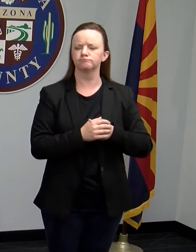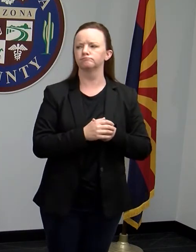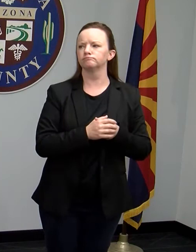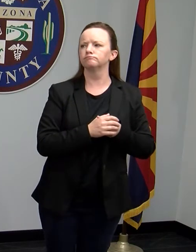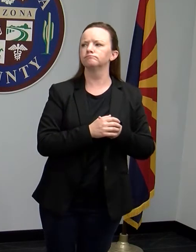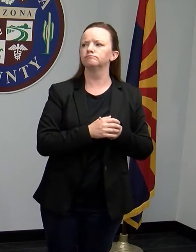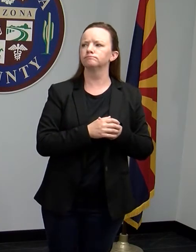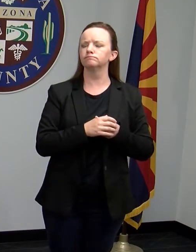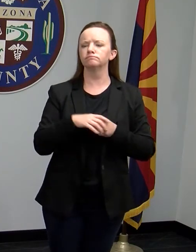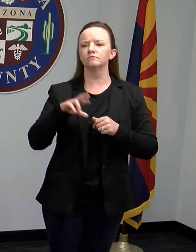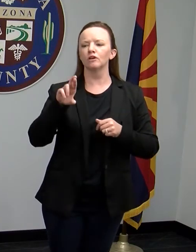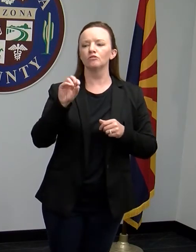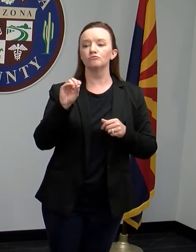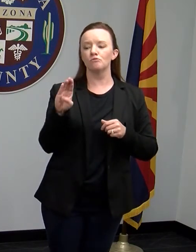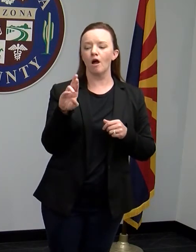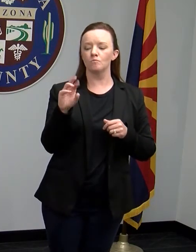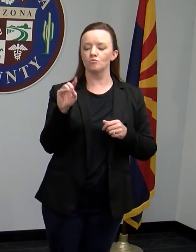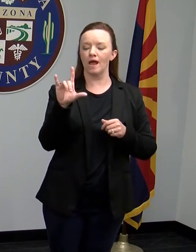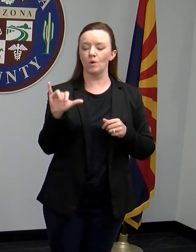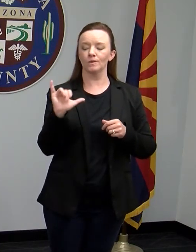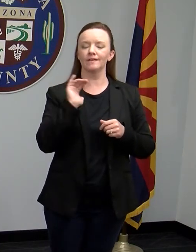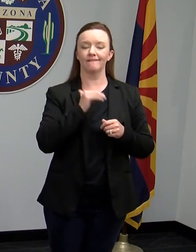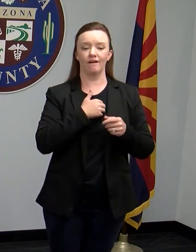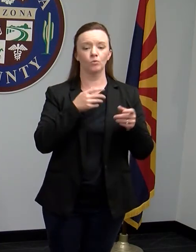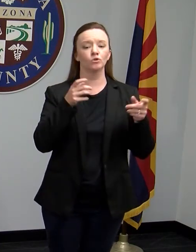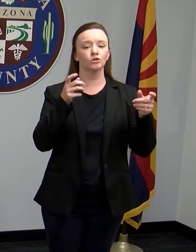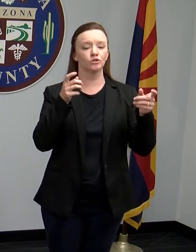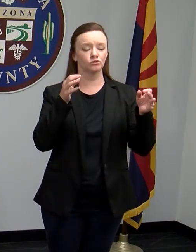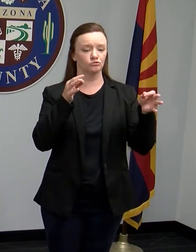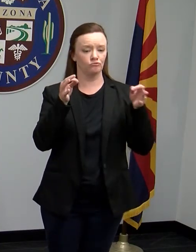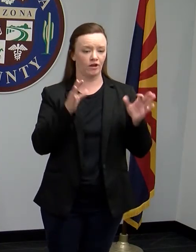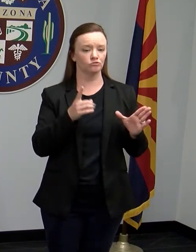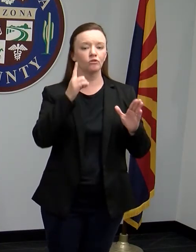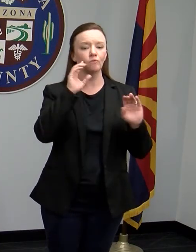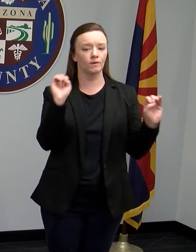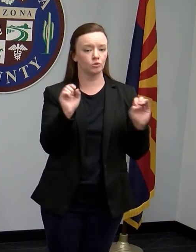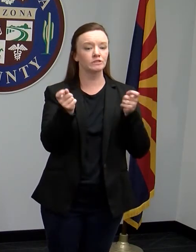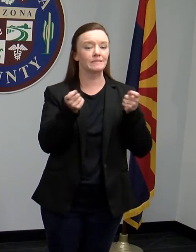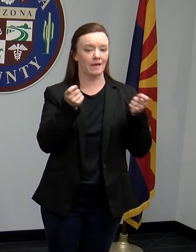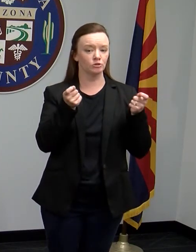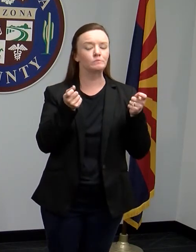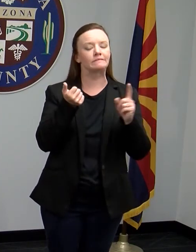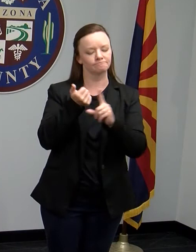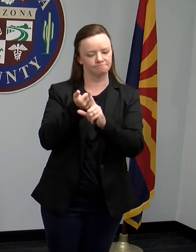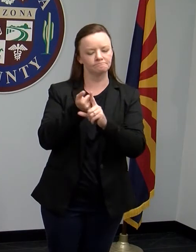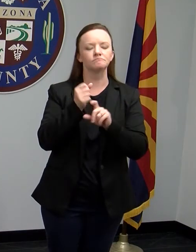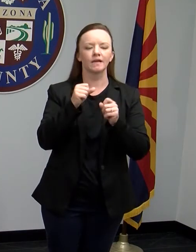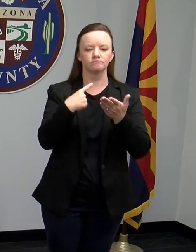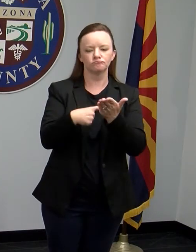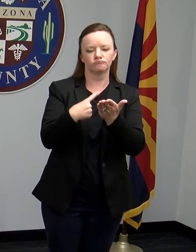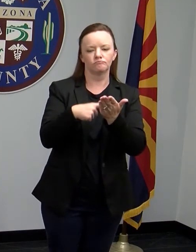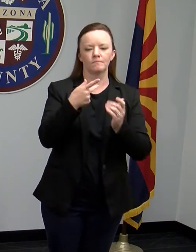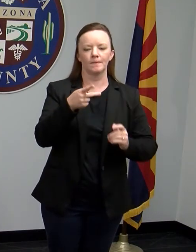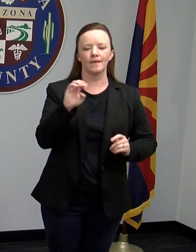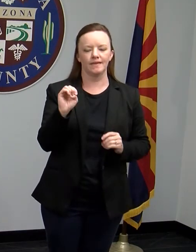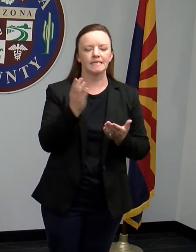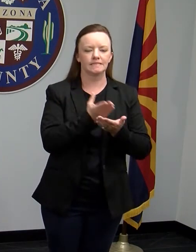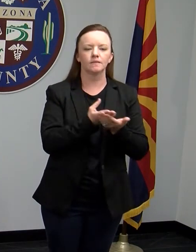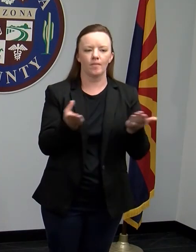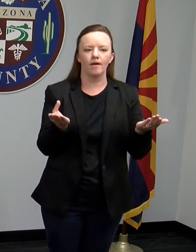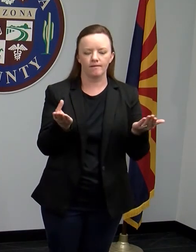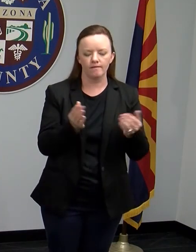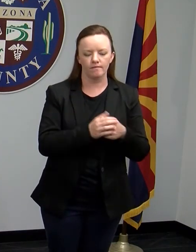I'm going to look for Robert Rowley, our director of emergency management, can talk a little bit about the PPE supply. Certainly,